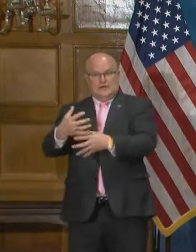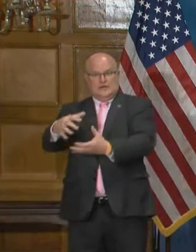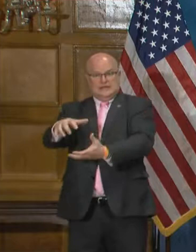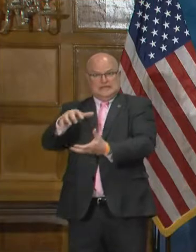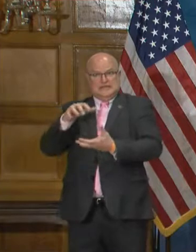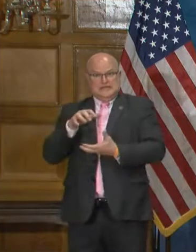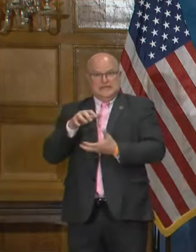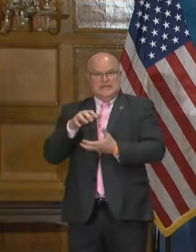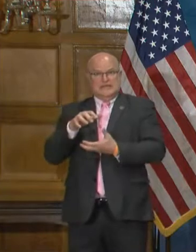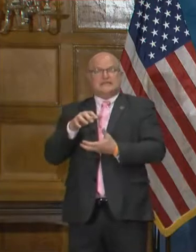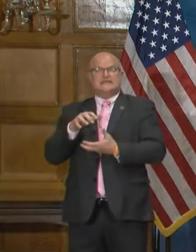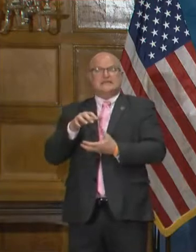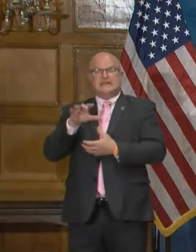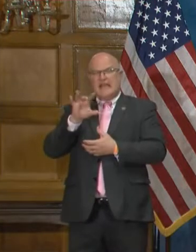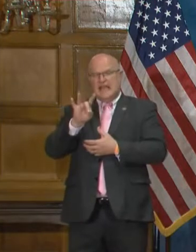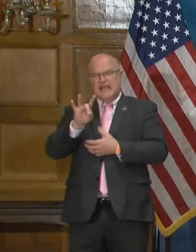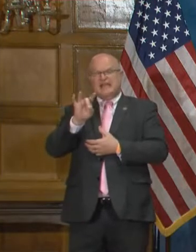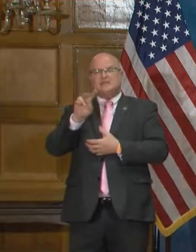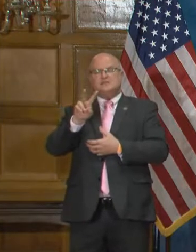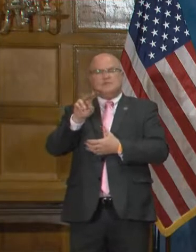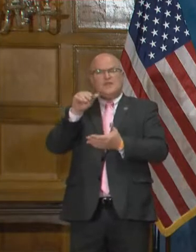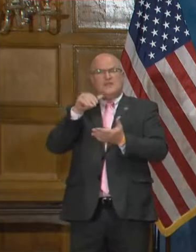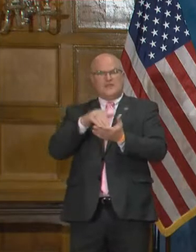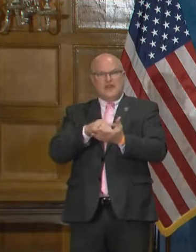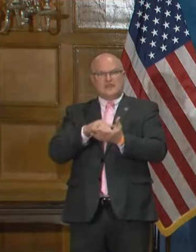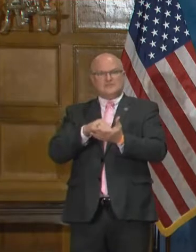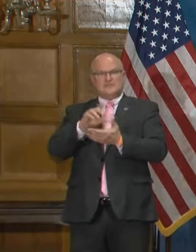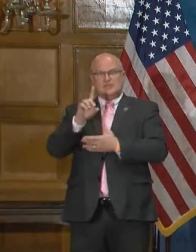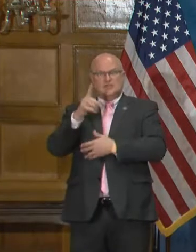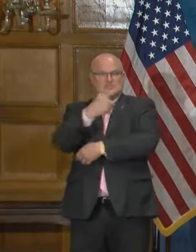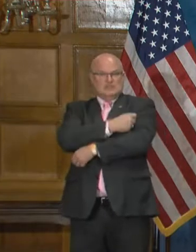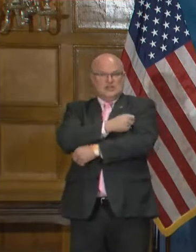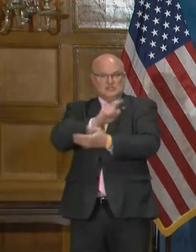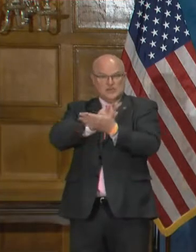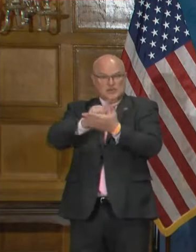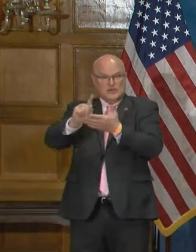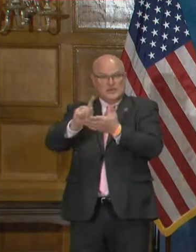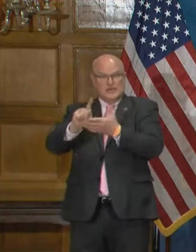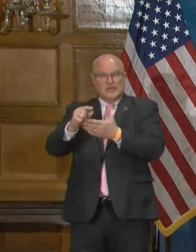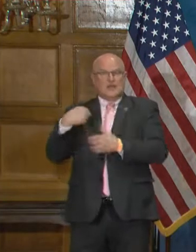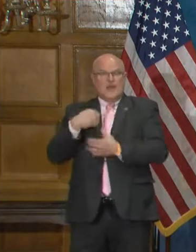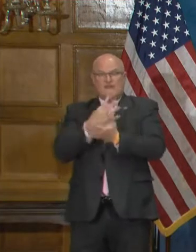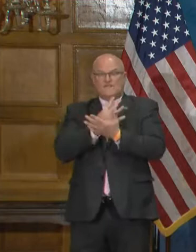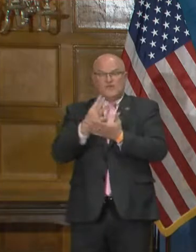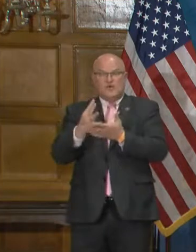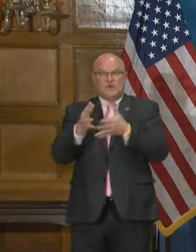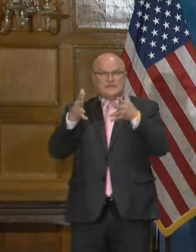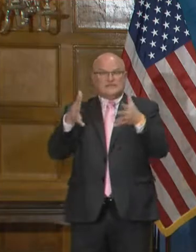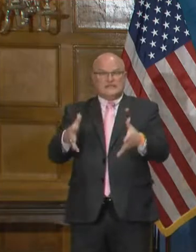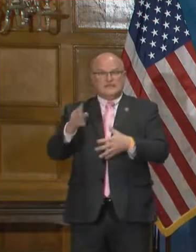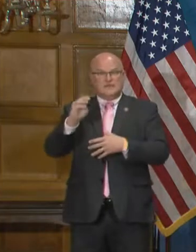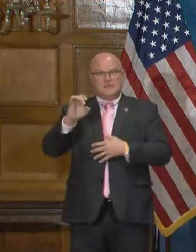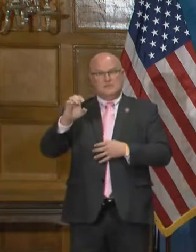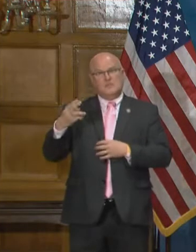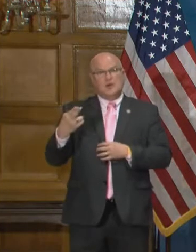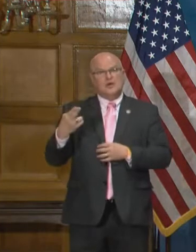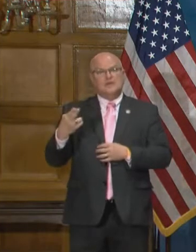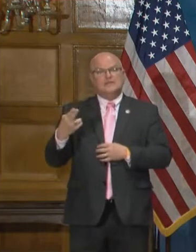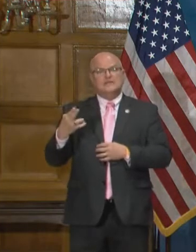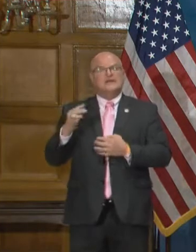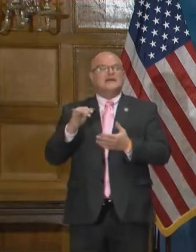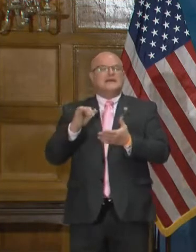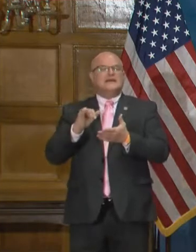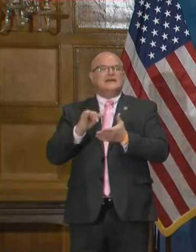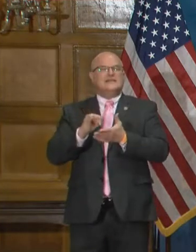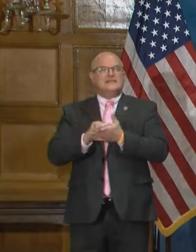conservatively 82,000 doses per week and we have four weeks left in March that